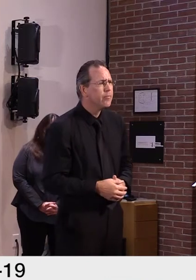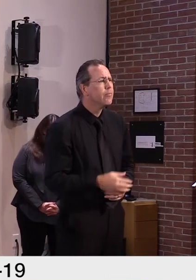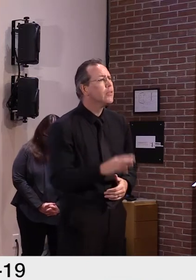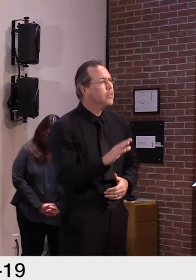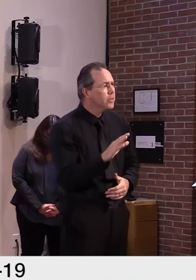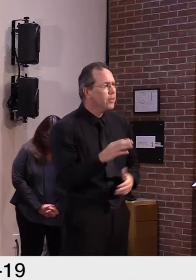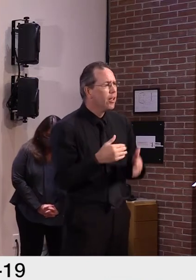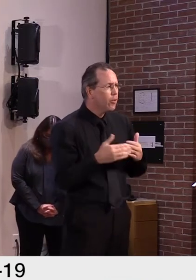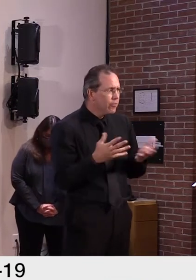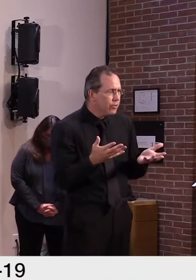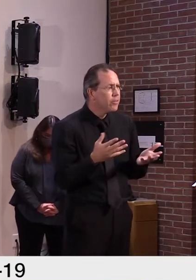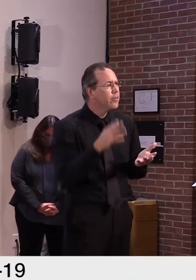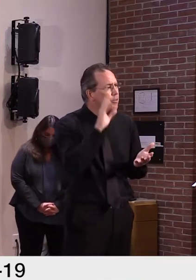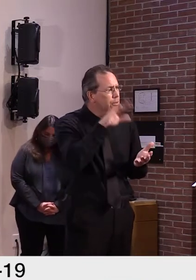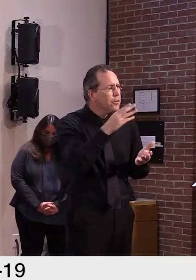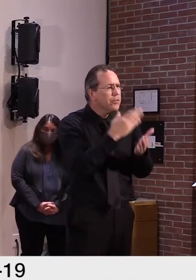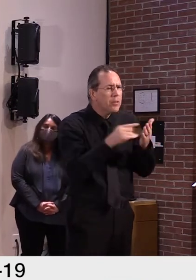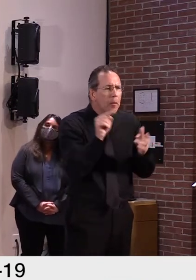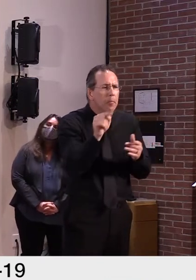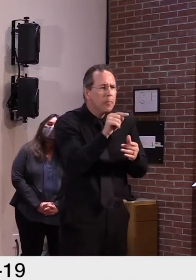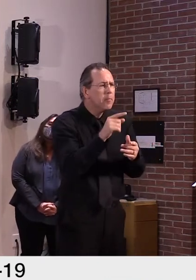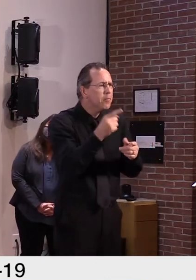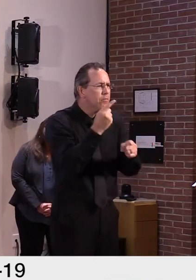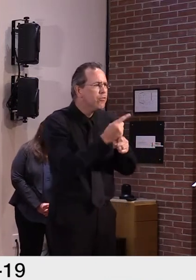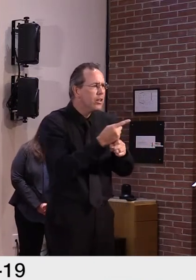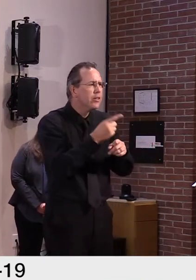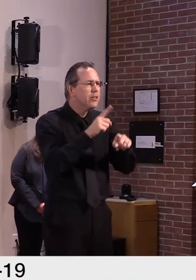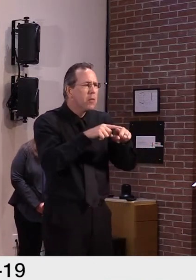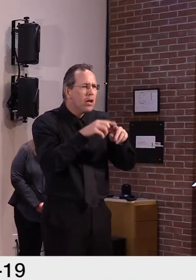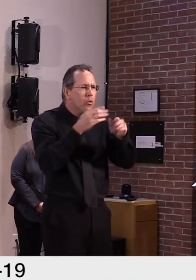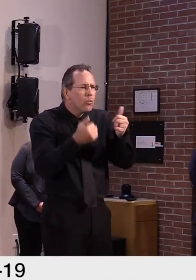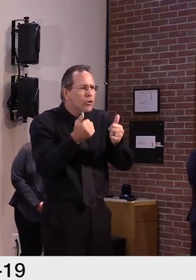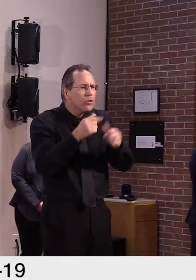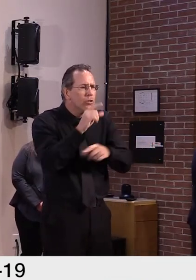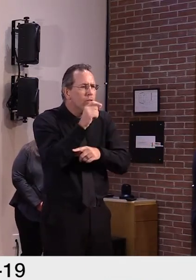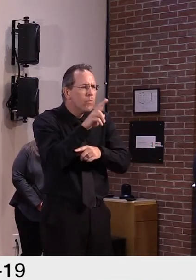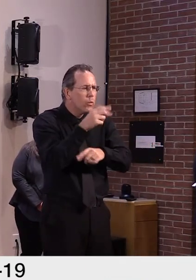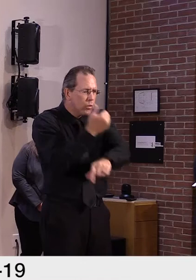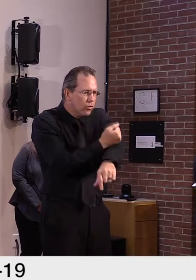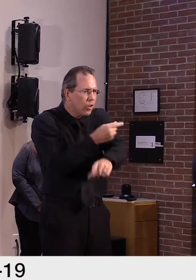match of the vaccine to the strains of the virus that are circulating.